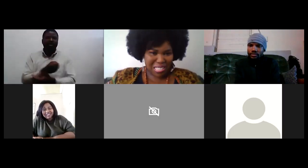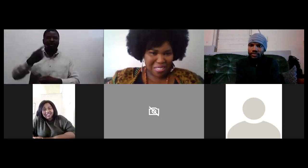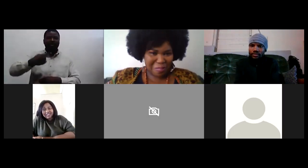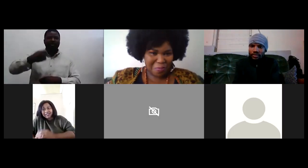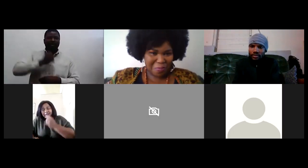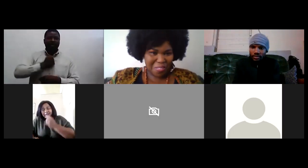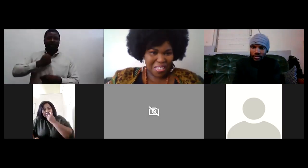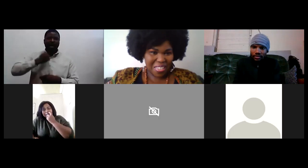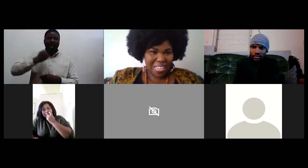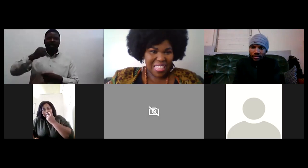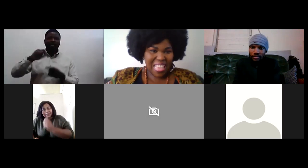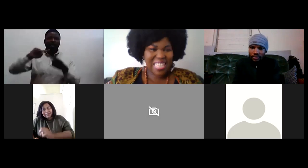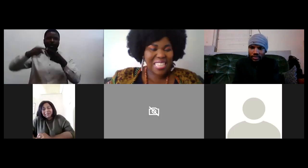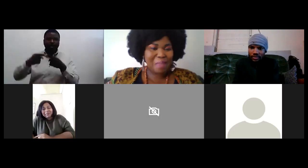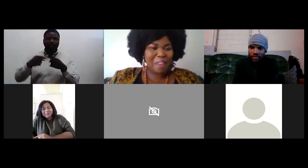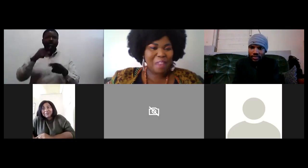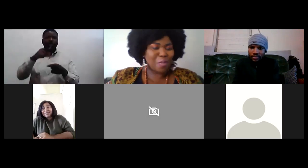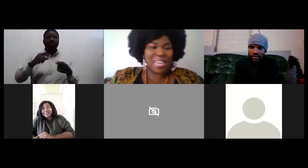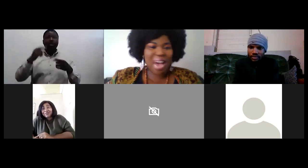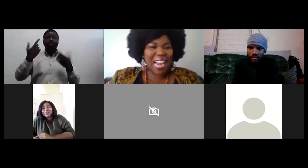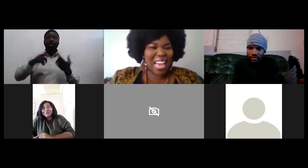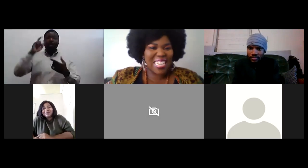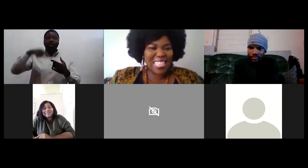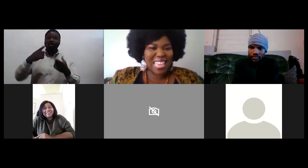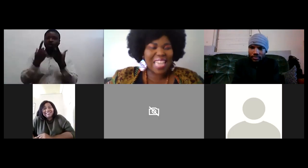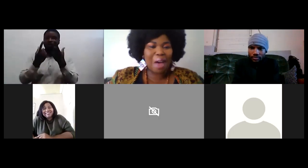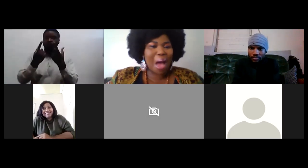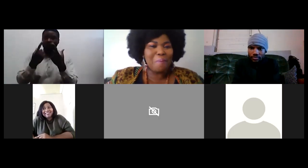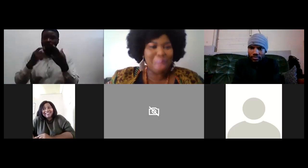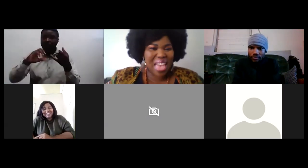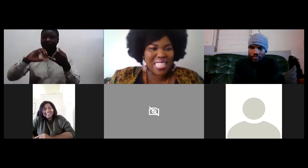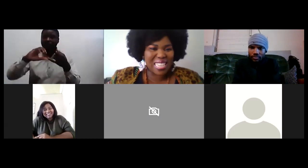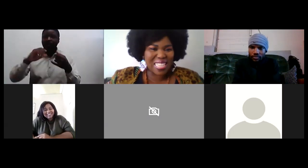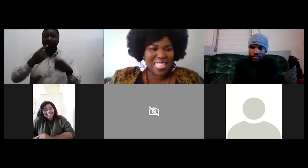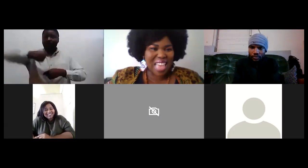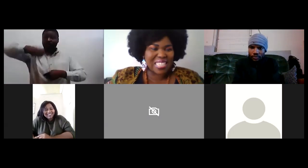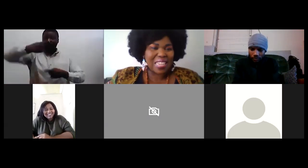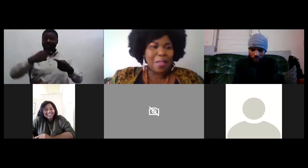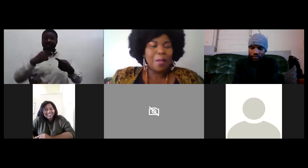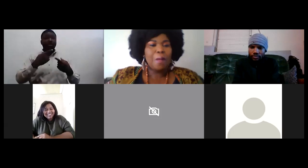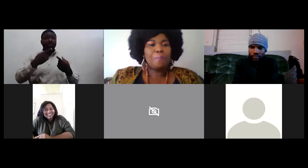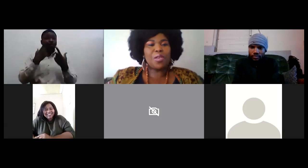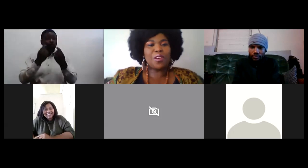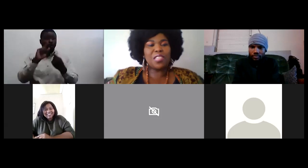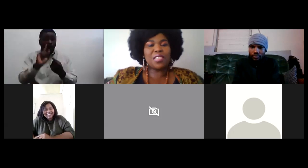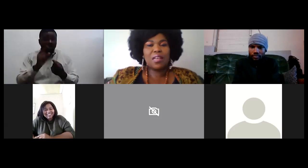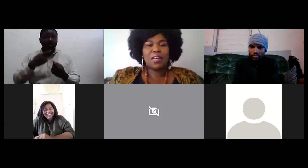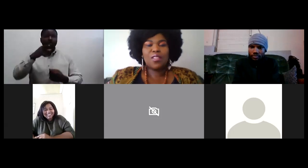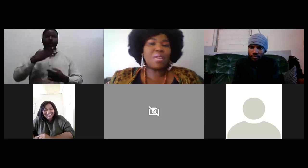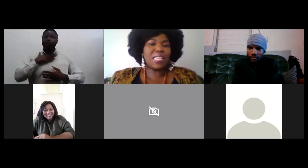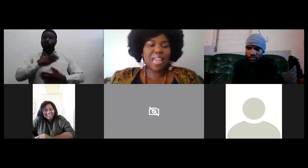that is my first point how aligned is that how amazing is that because